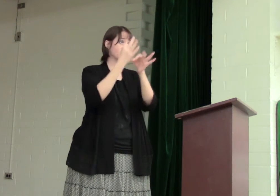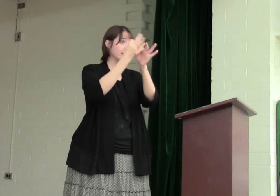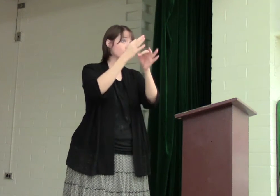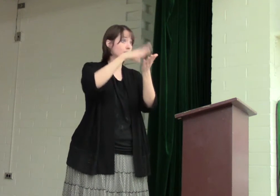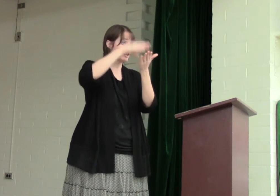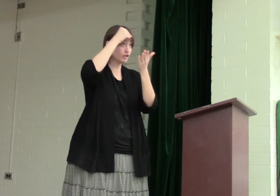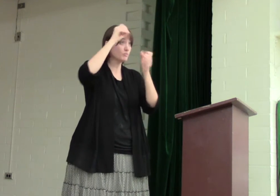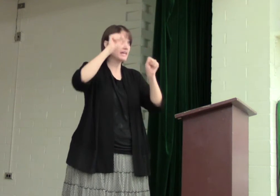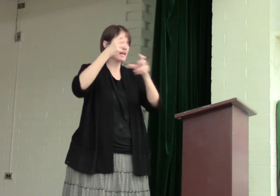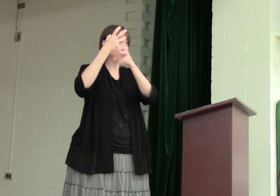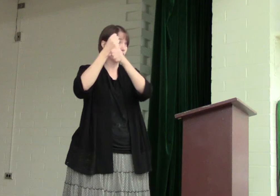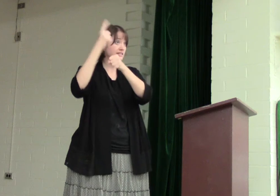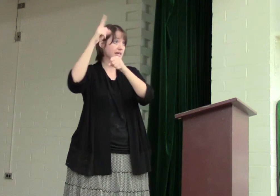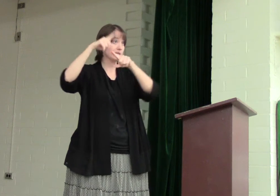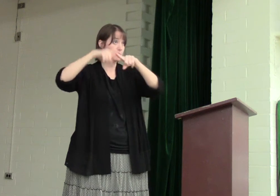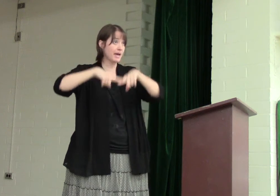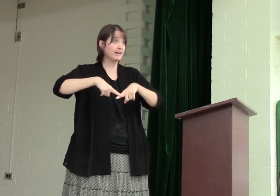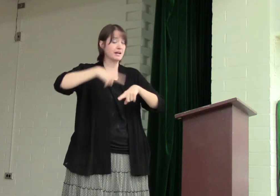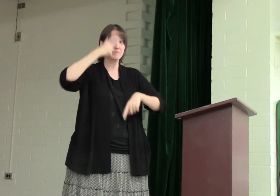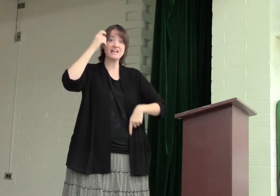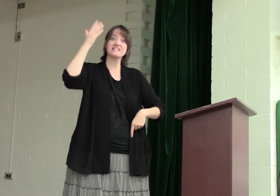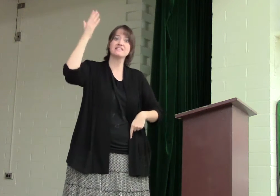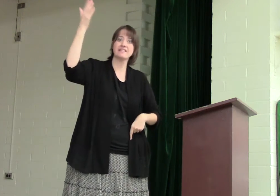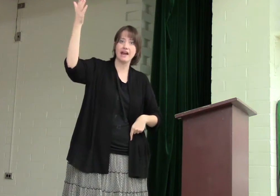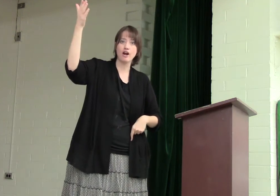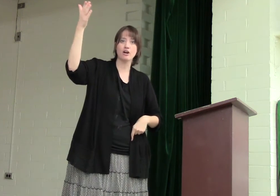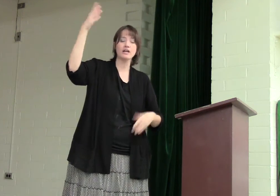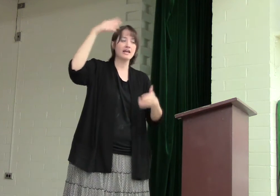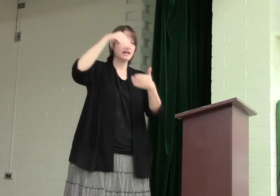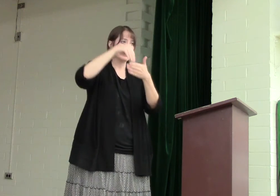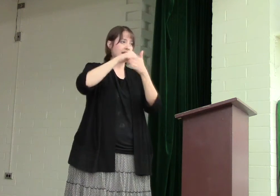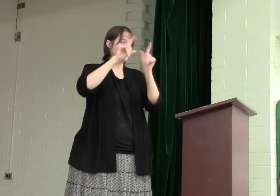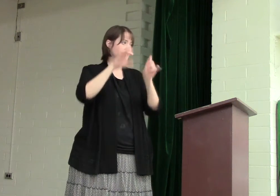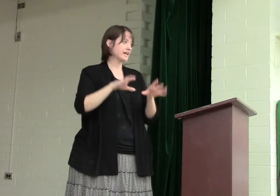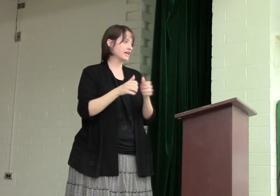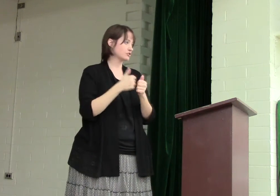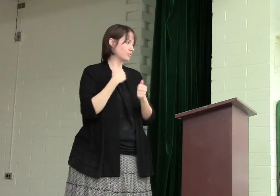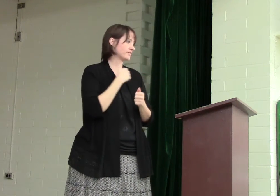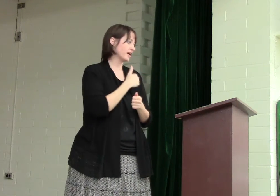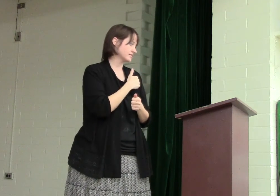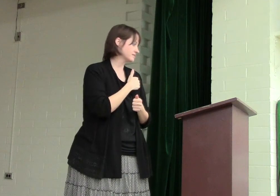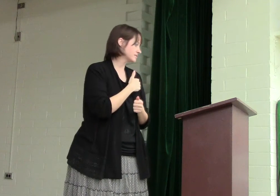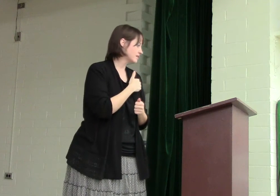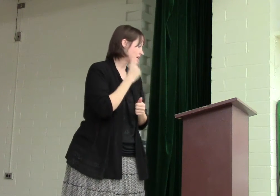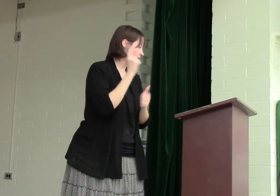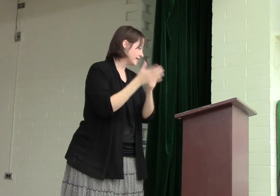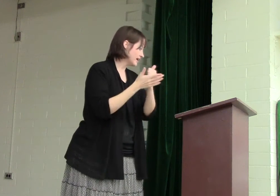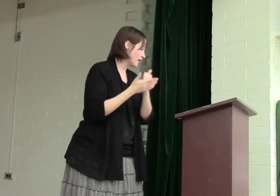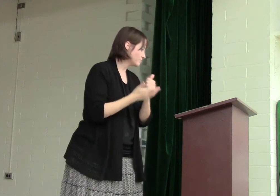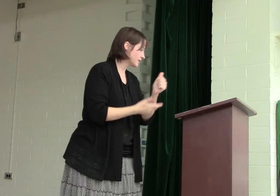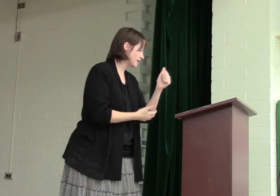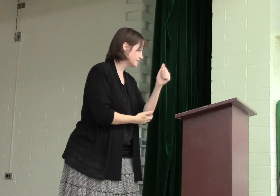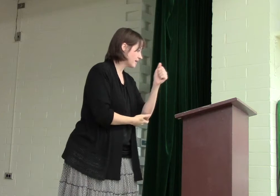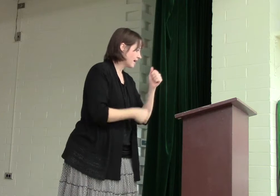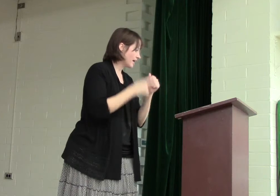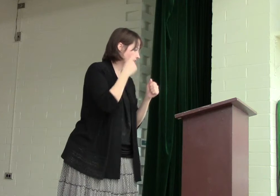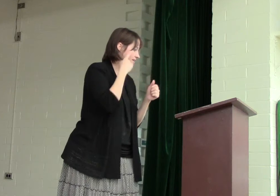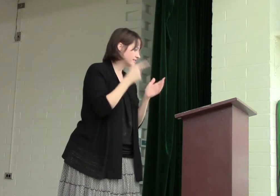faithful. We learn we can trust him and depend on him because he's there in the test with us. And he helps us. And I think